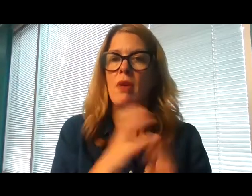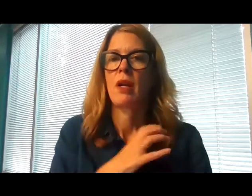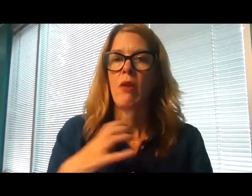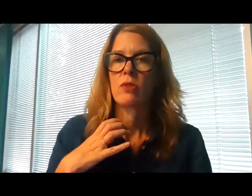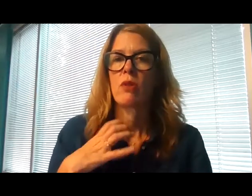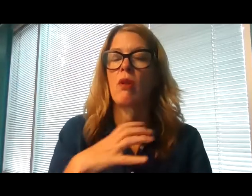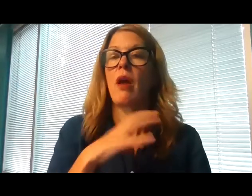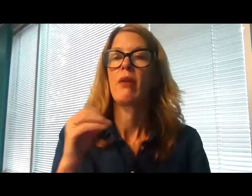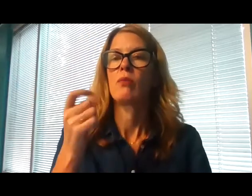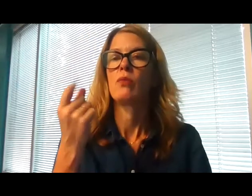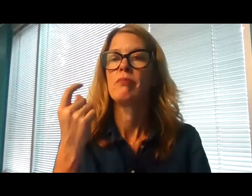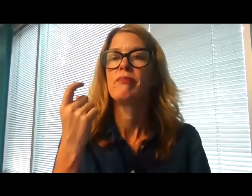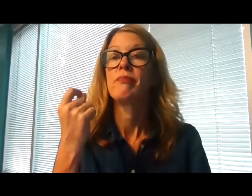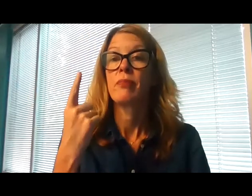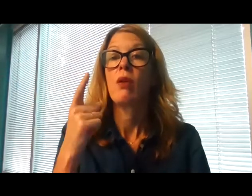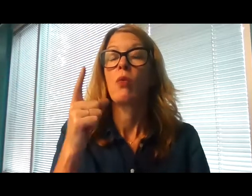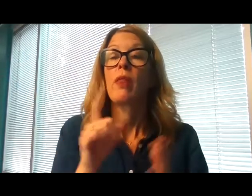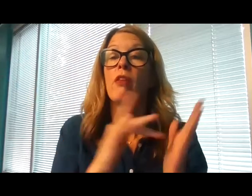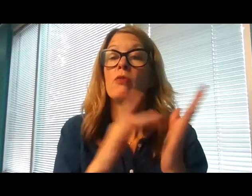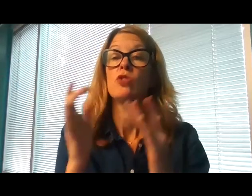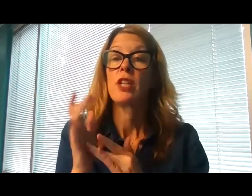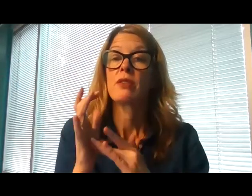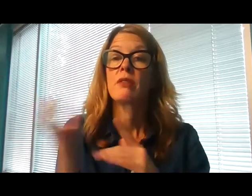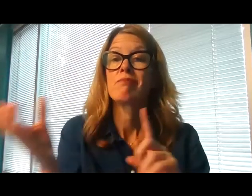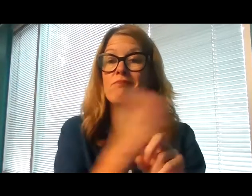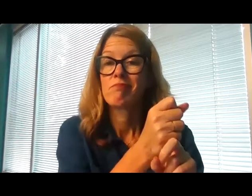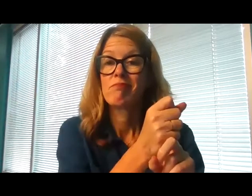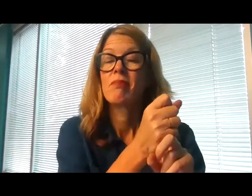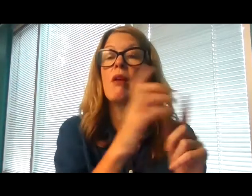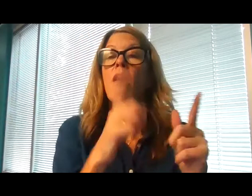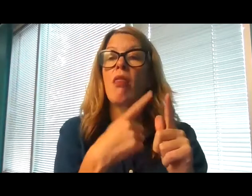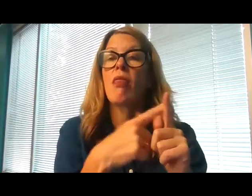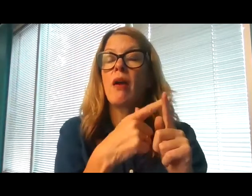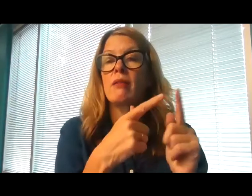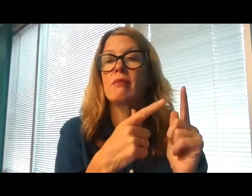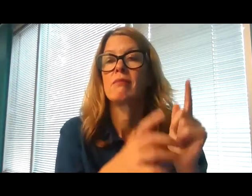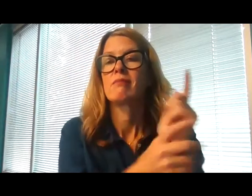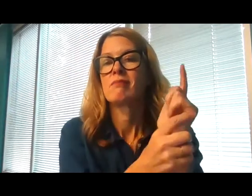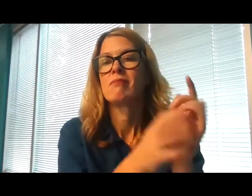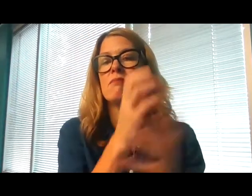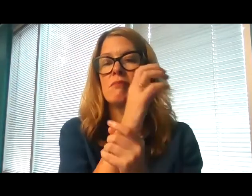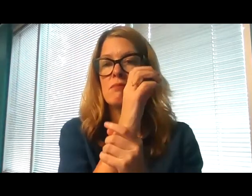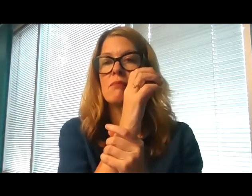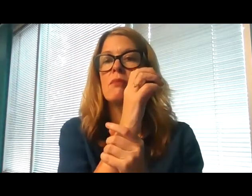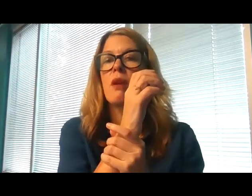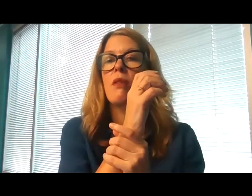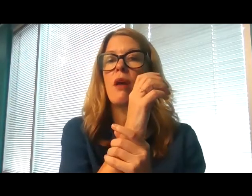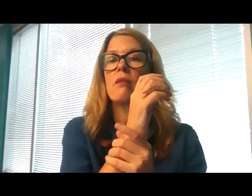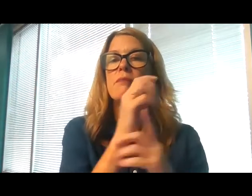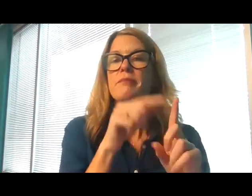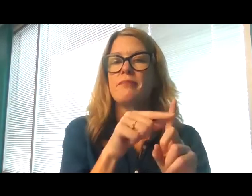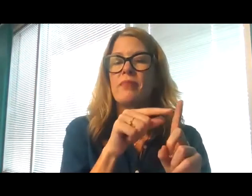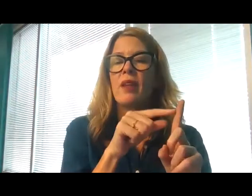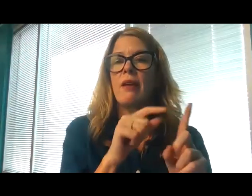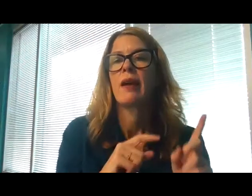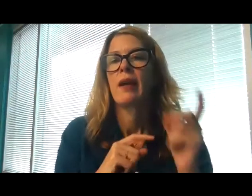bound Jesus, led him away, and handed him over to Pilate. Pilate asked him, Are you the king